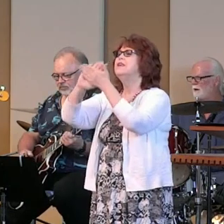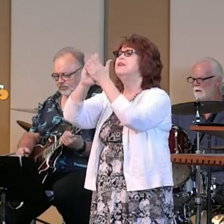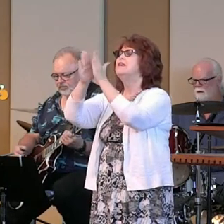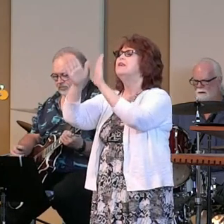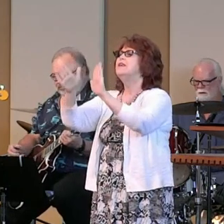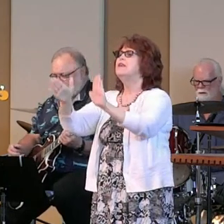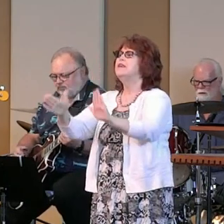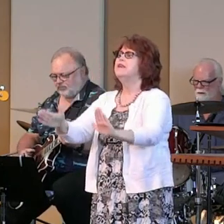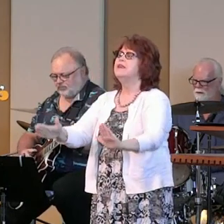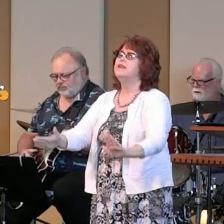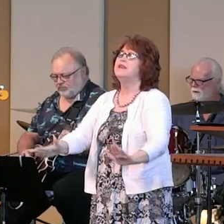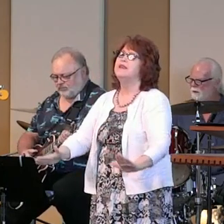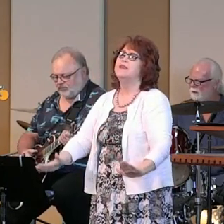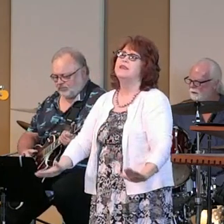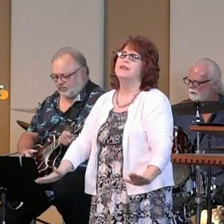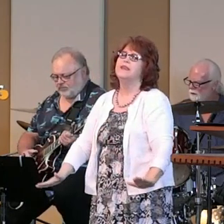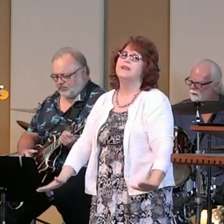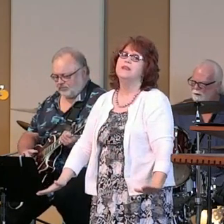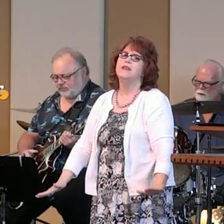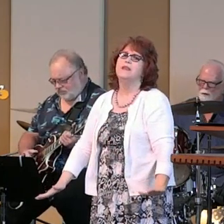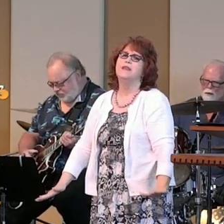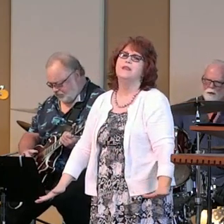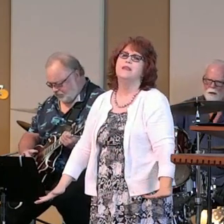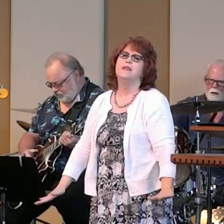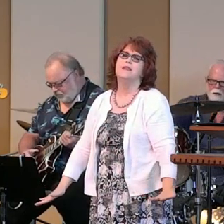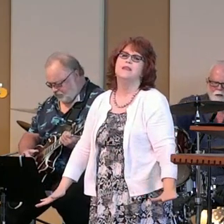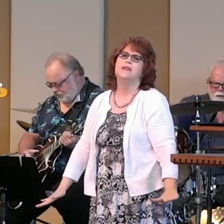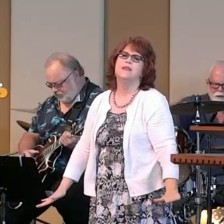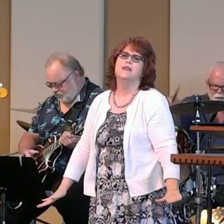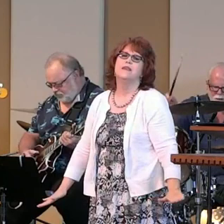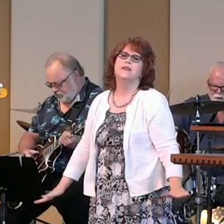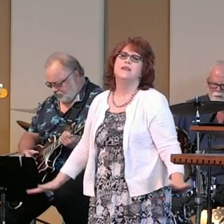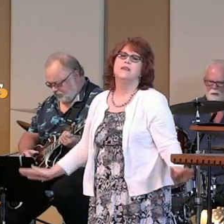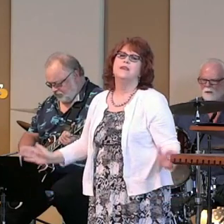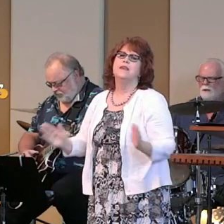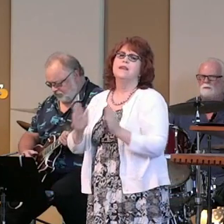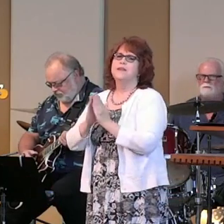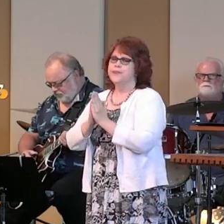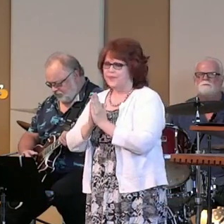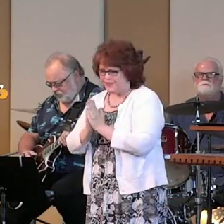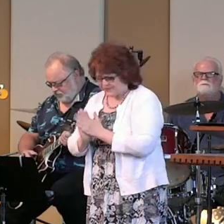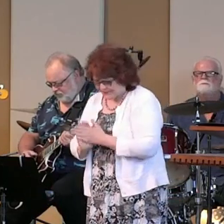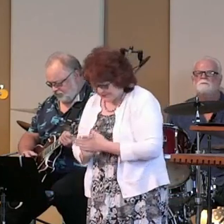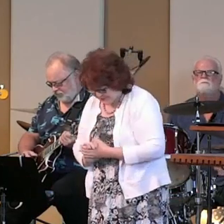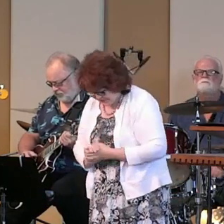raise up more I can be. raise